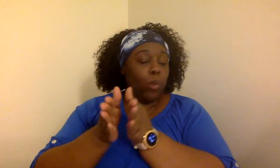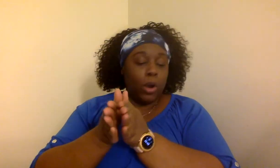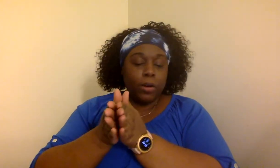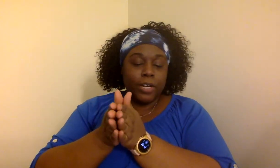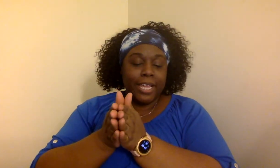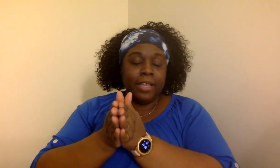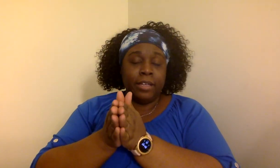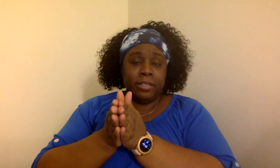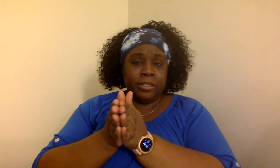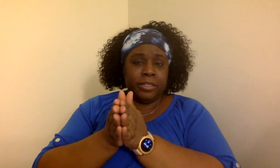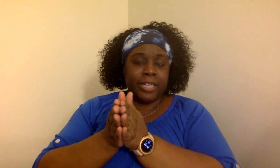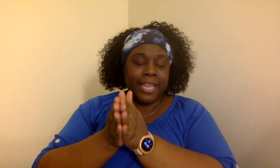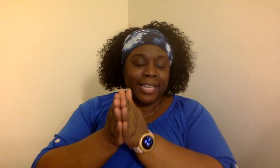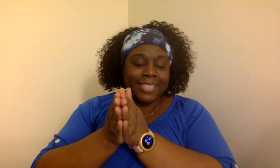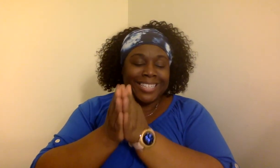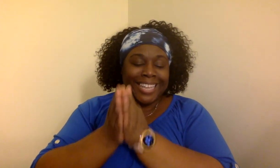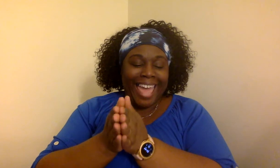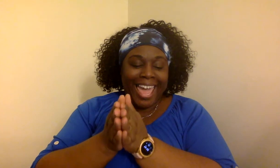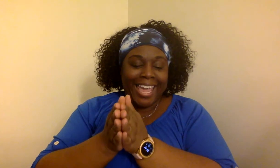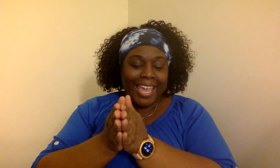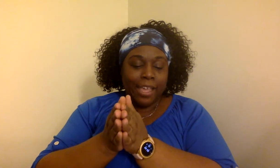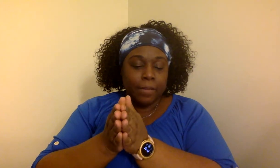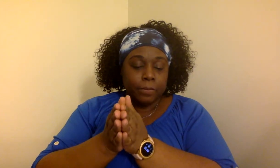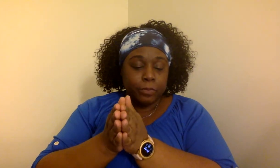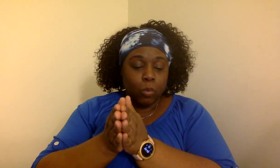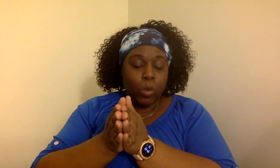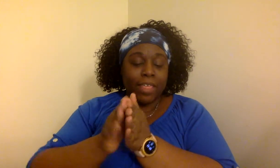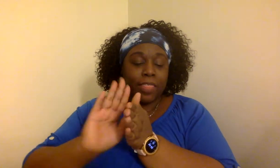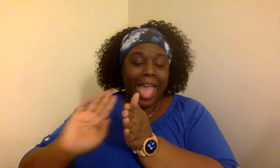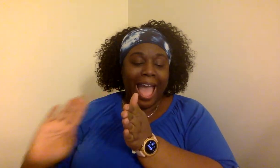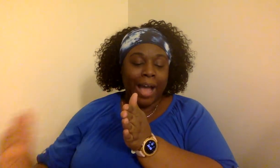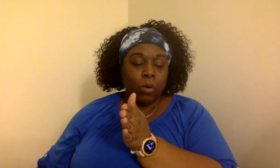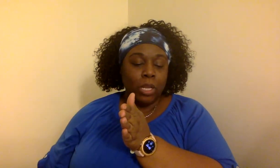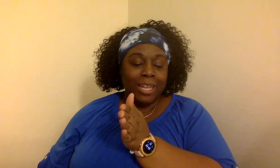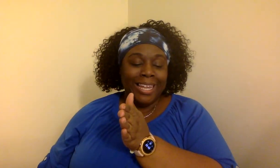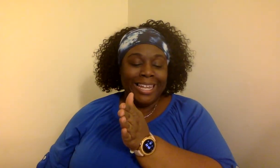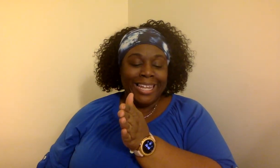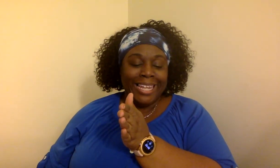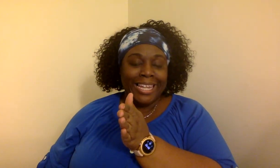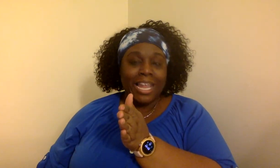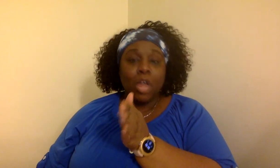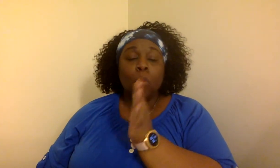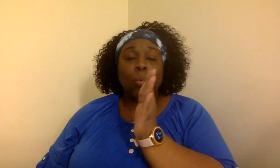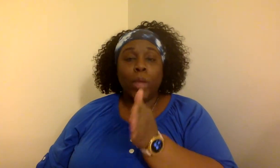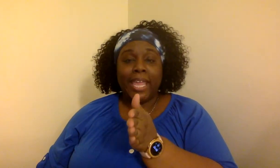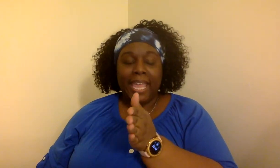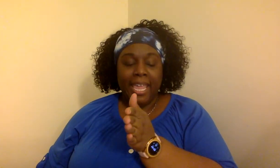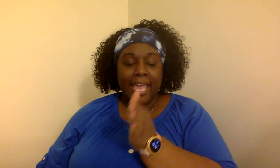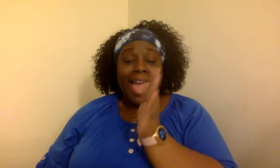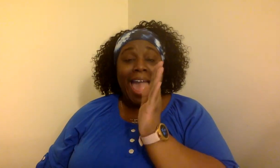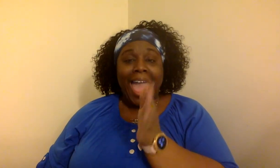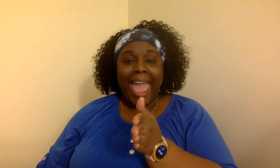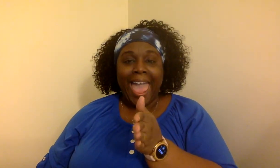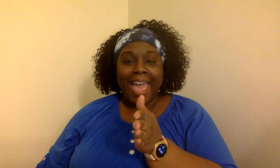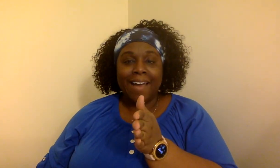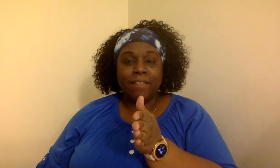word is lay. Without L. We have